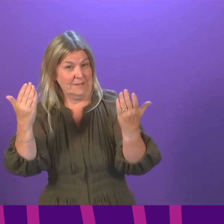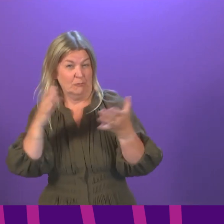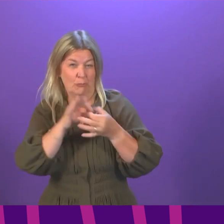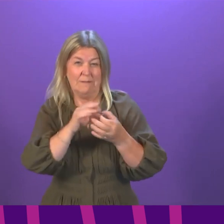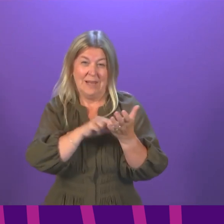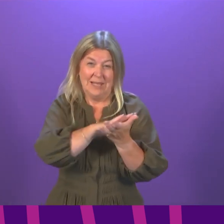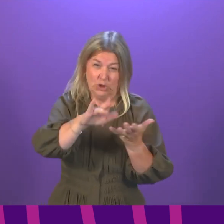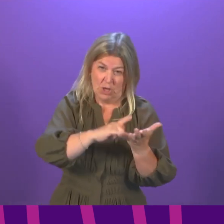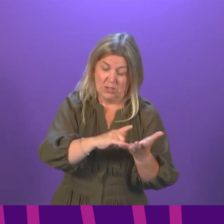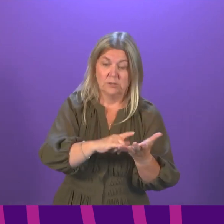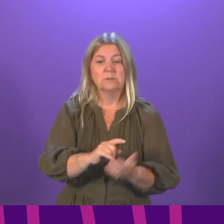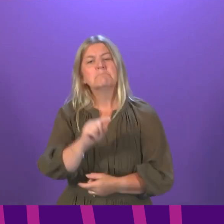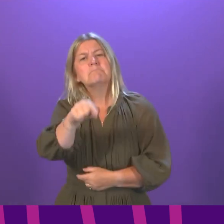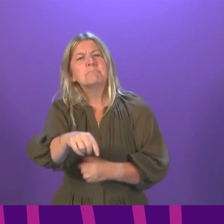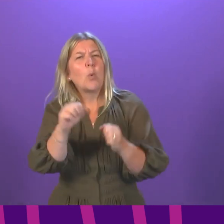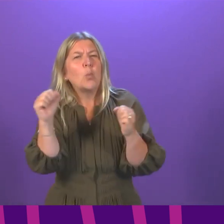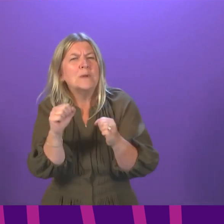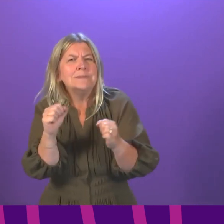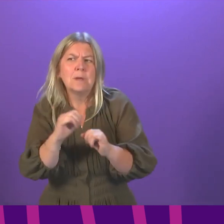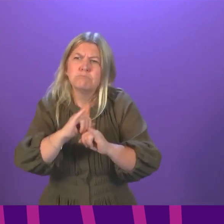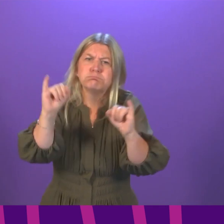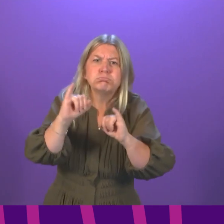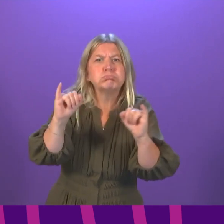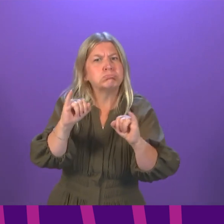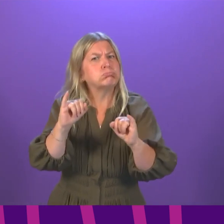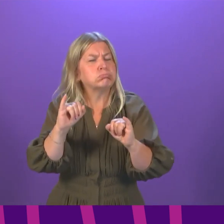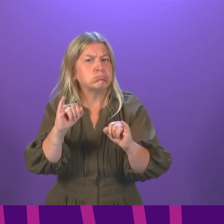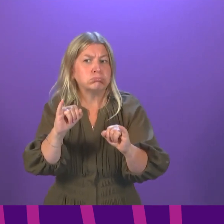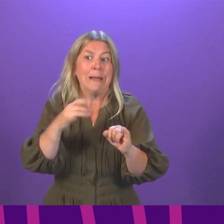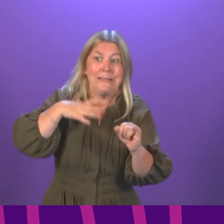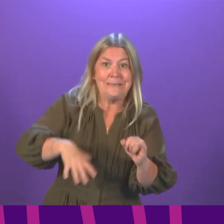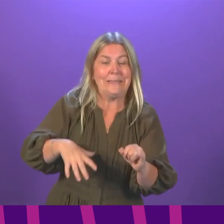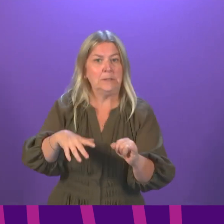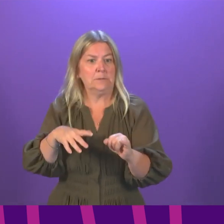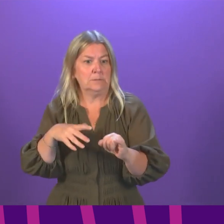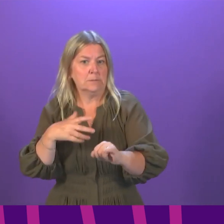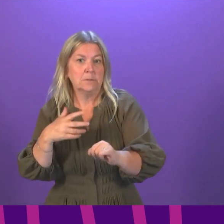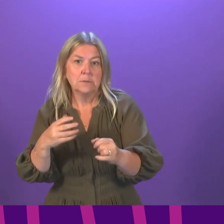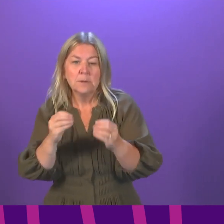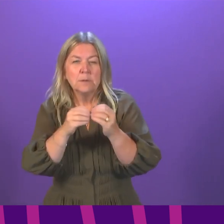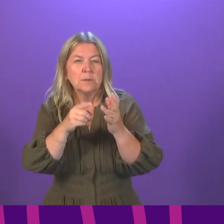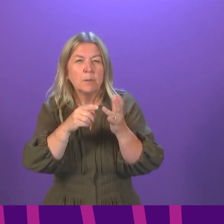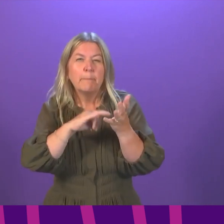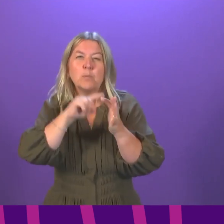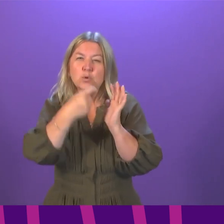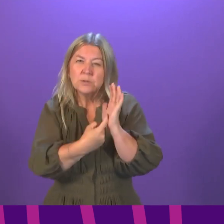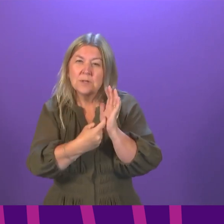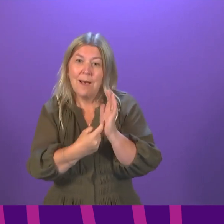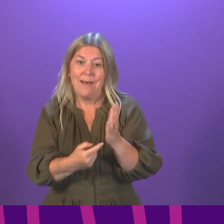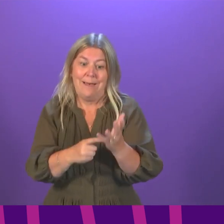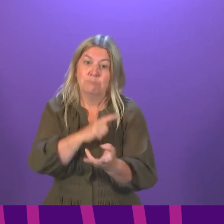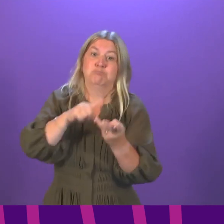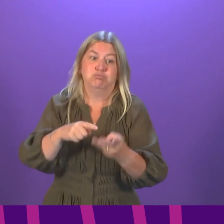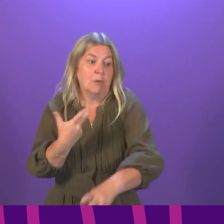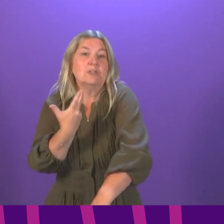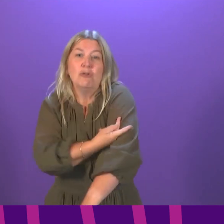winter crisis hurtling towards us and a requirement for booster jags in the autumn. I would like to ask the First Minister if she believes